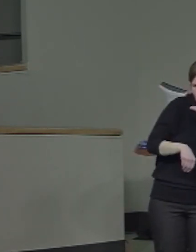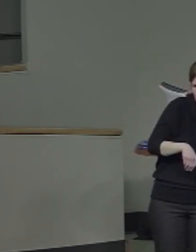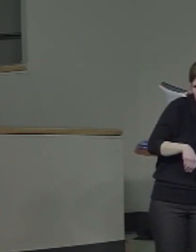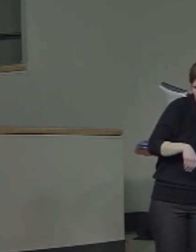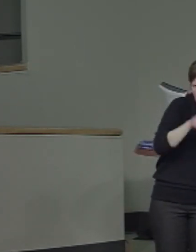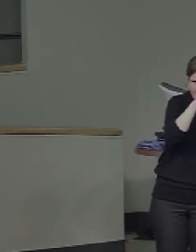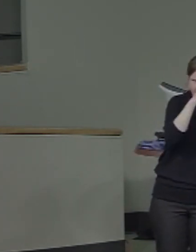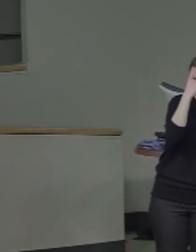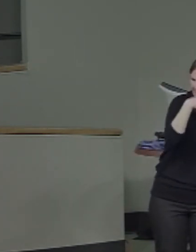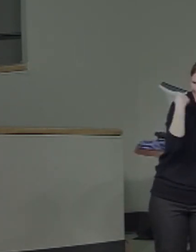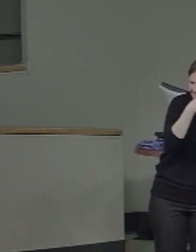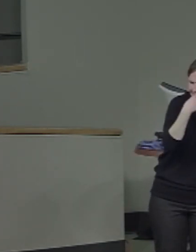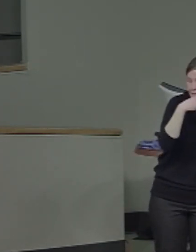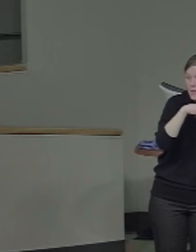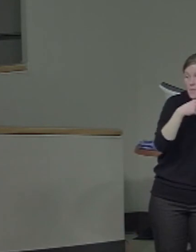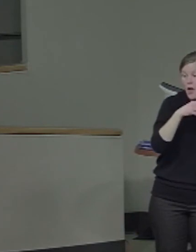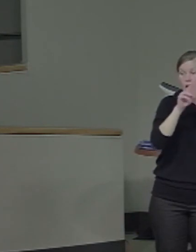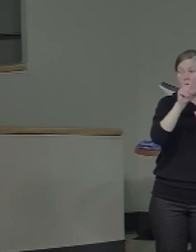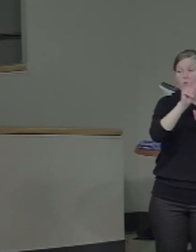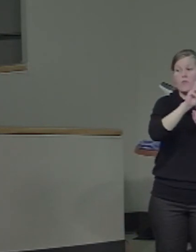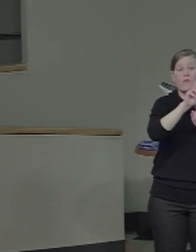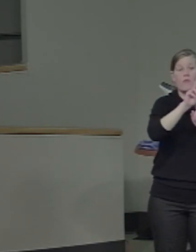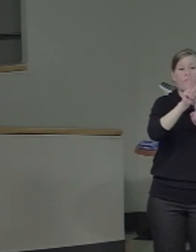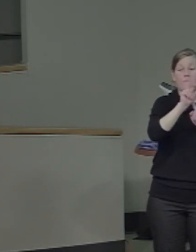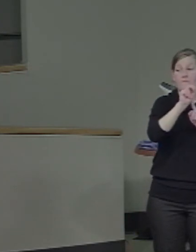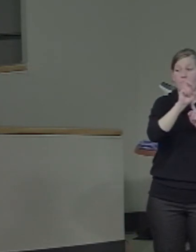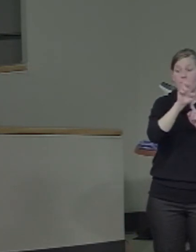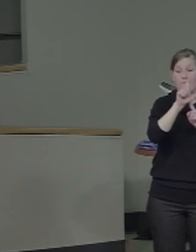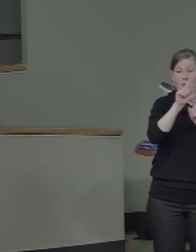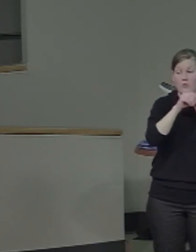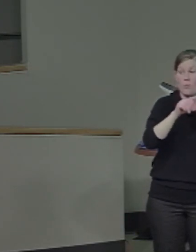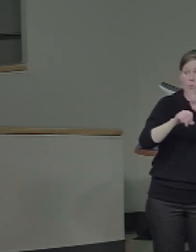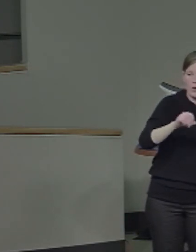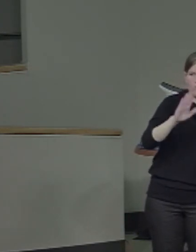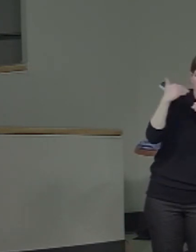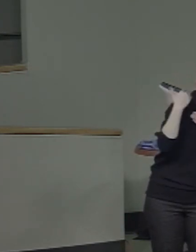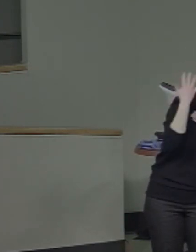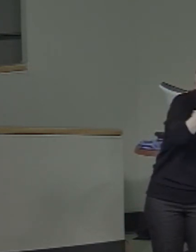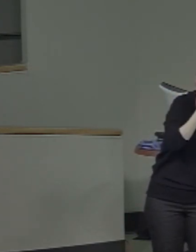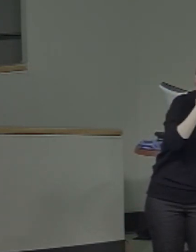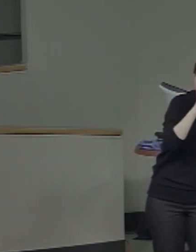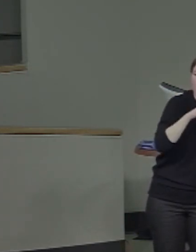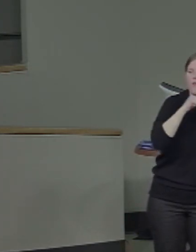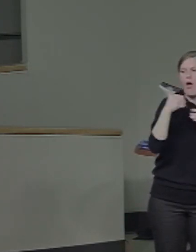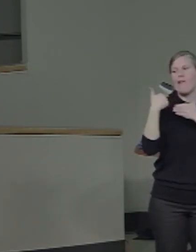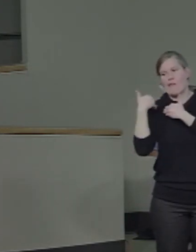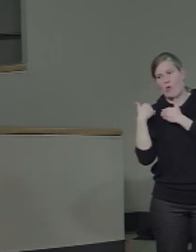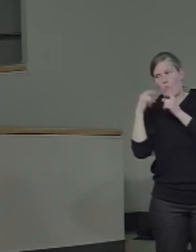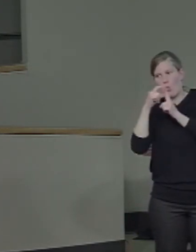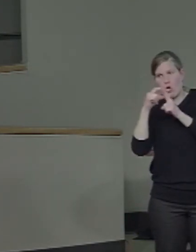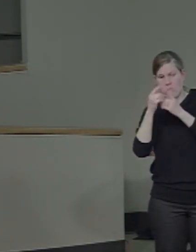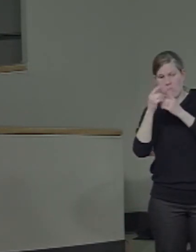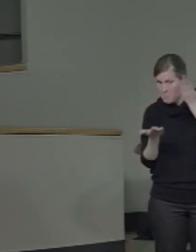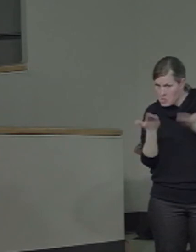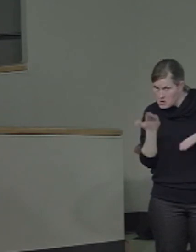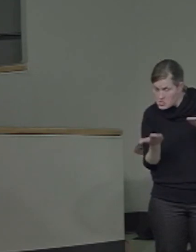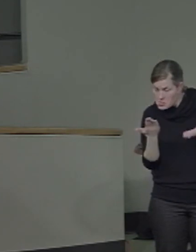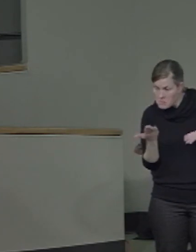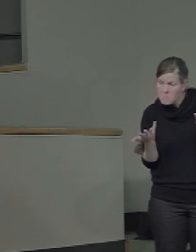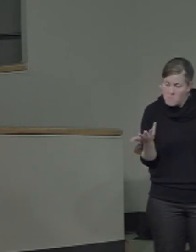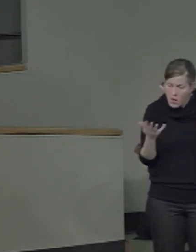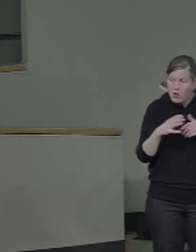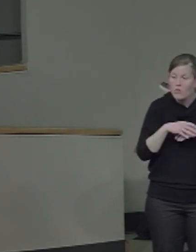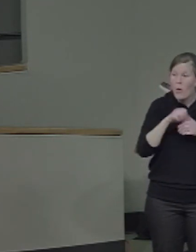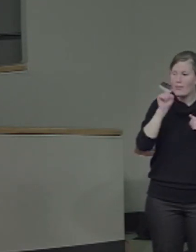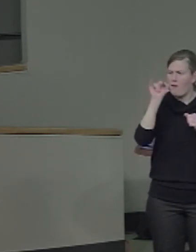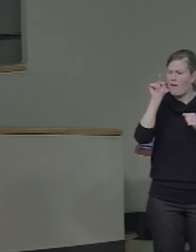doing words. Of course, the overlap suggests, at least at a certain level of granularity,